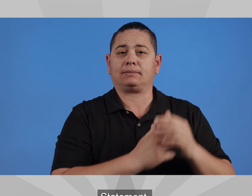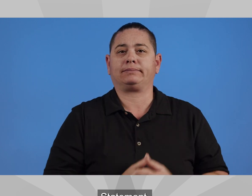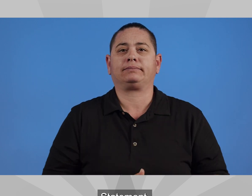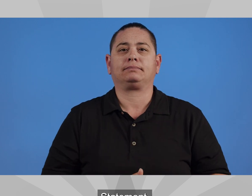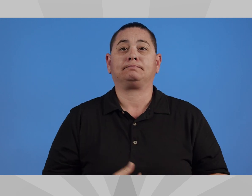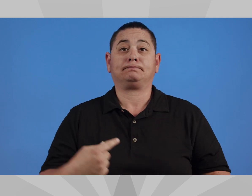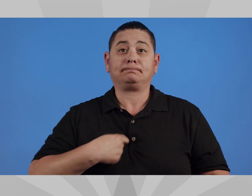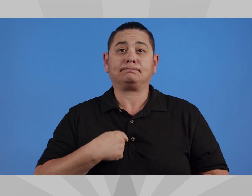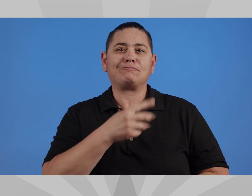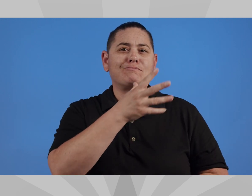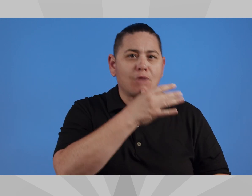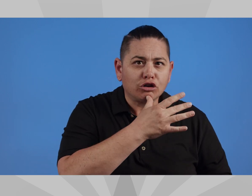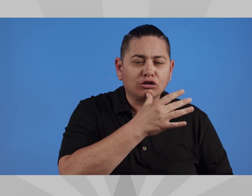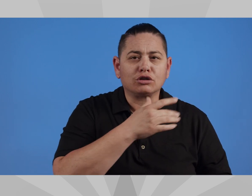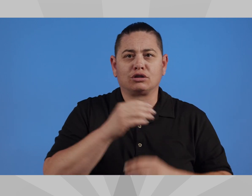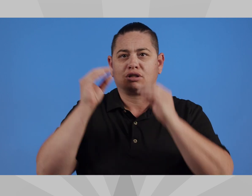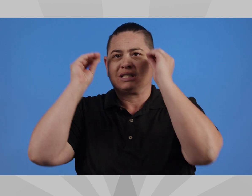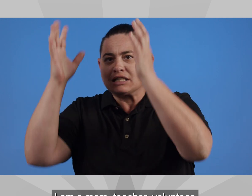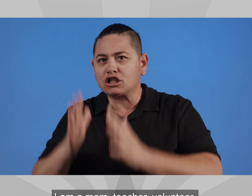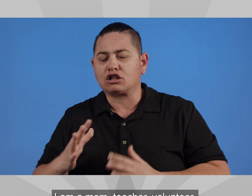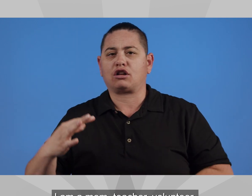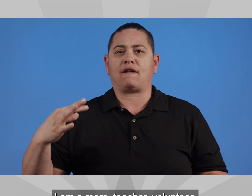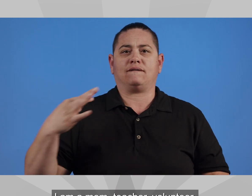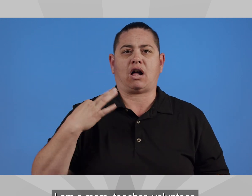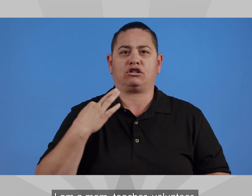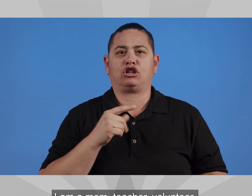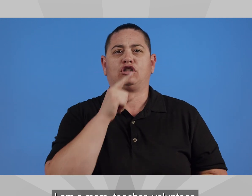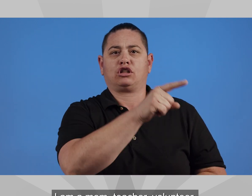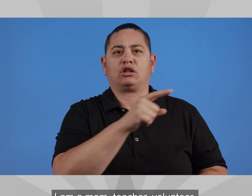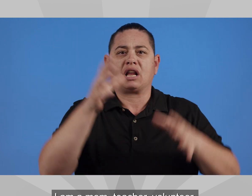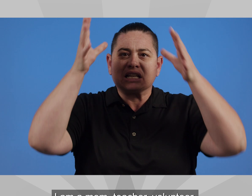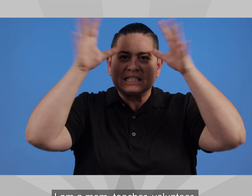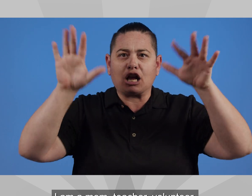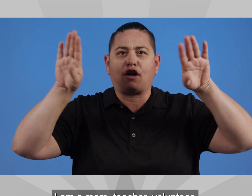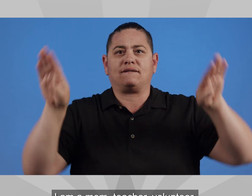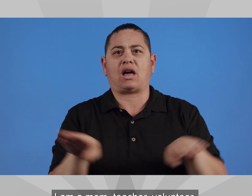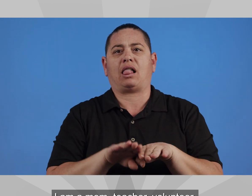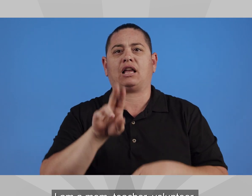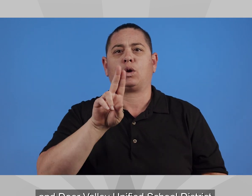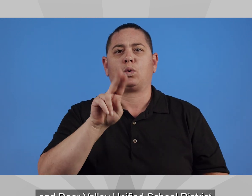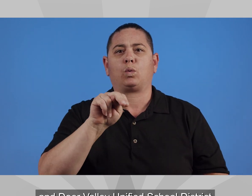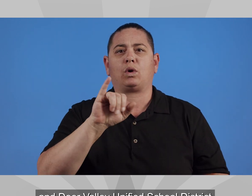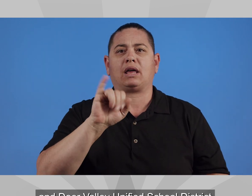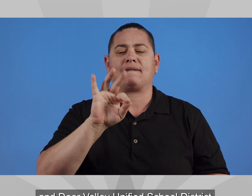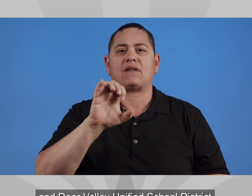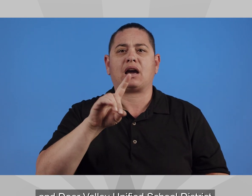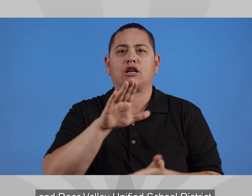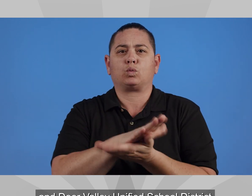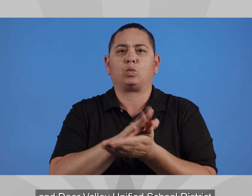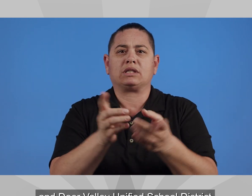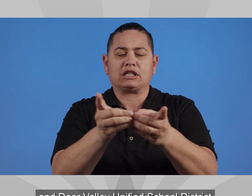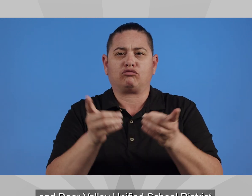Statement I am a mom, teacher, volunteer, and Deer Valley